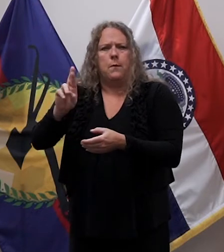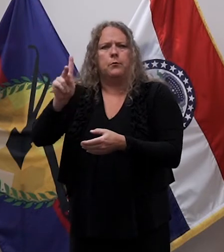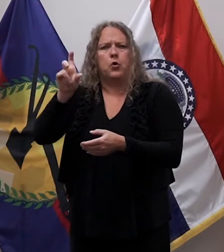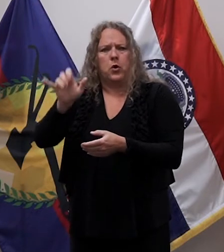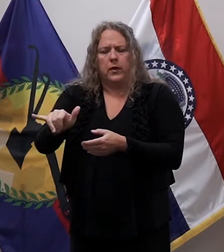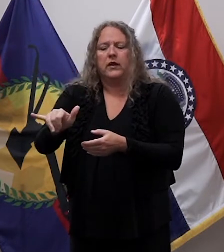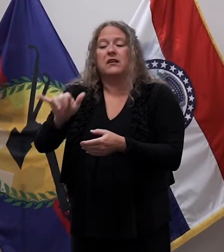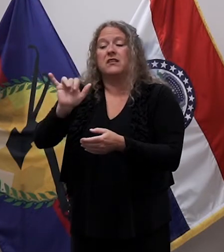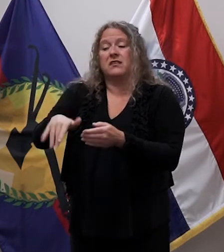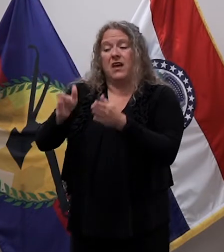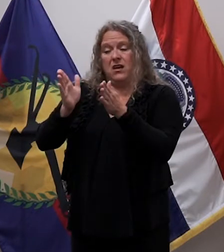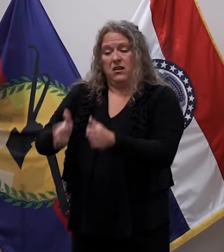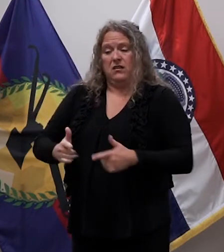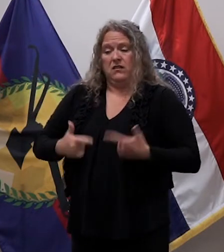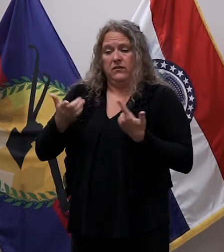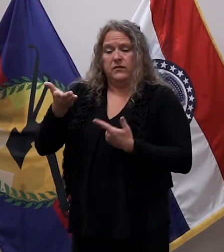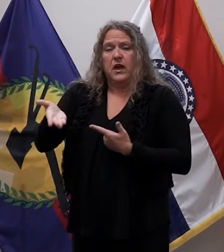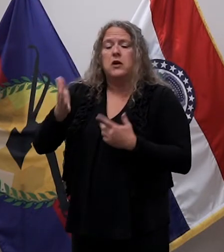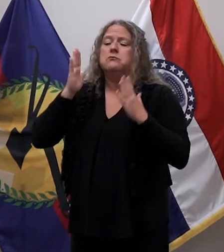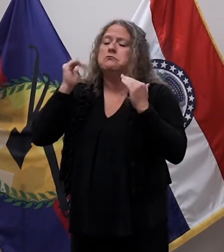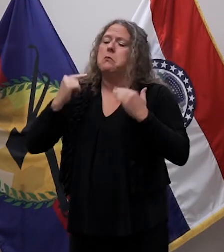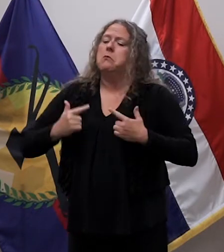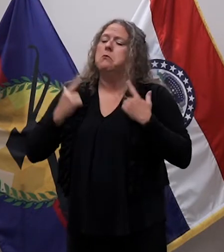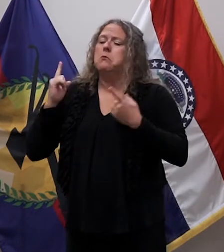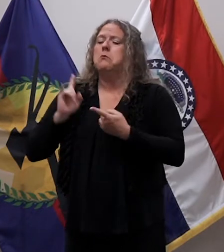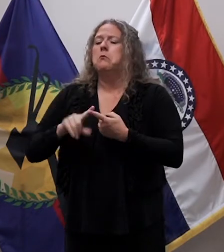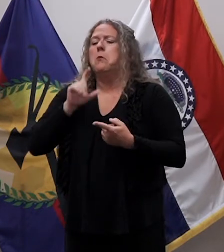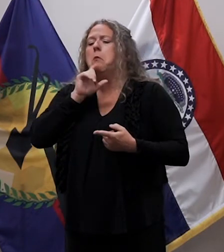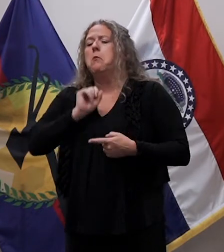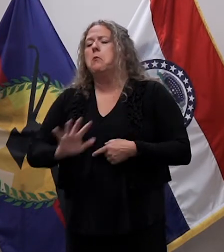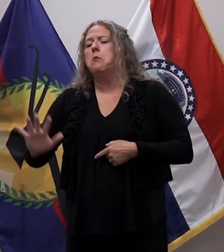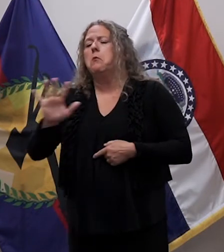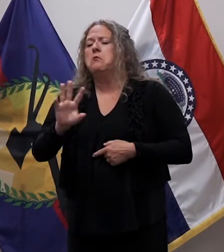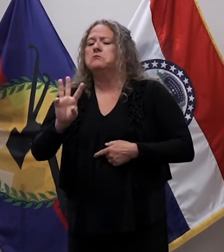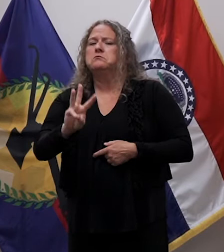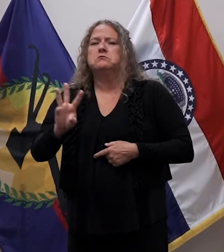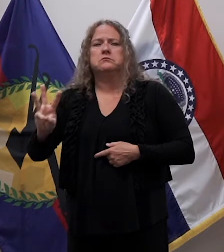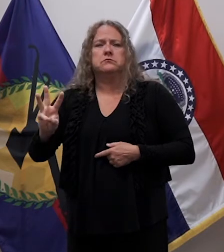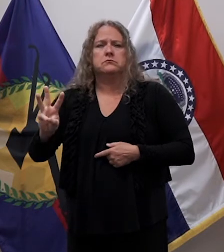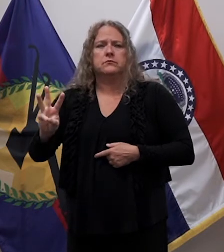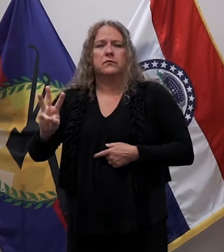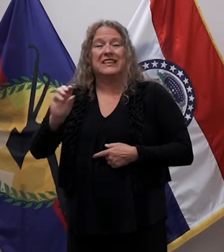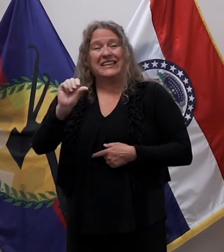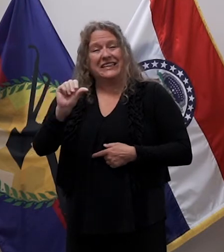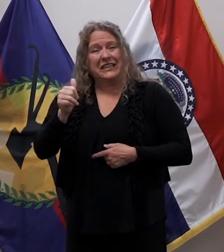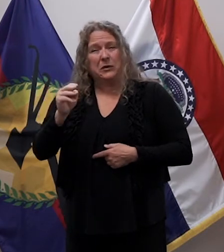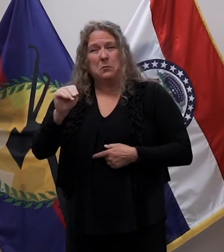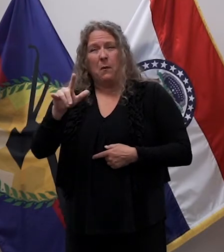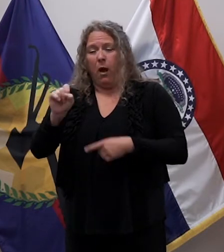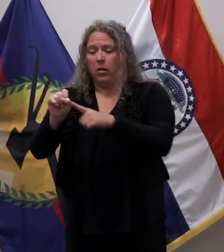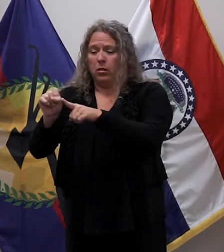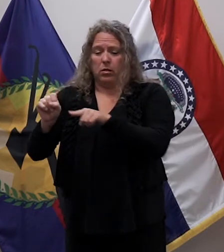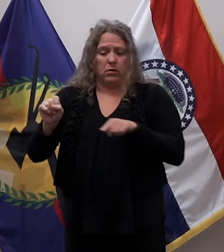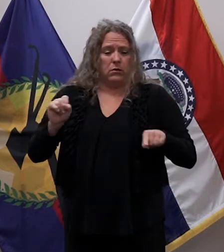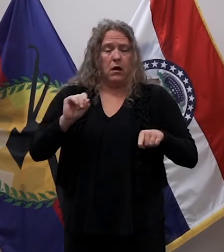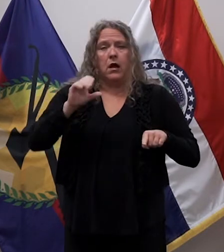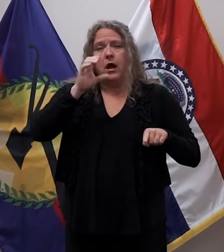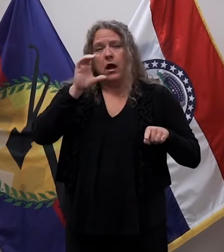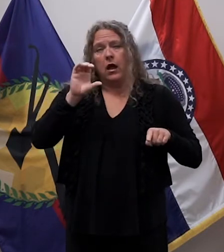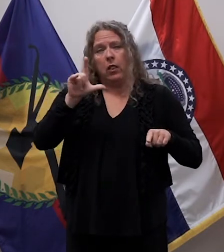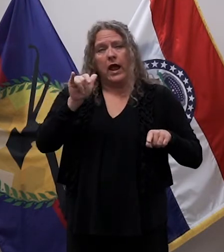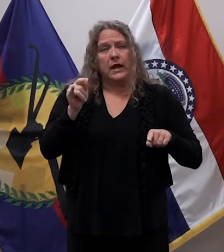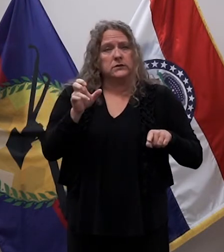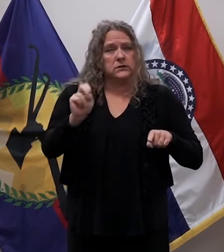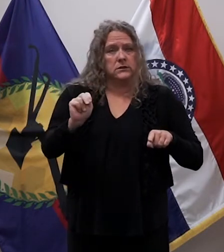resident can be expected to live to the age of 66. On the other hand, 10 miles away in the Clayton zip code of 63105,